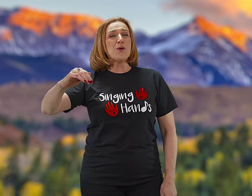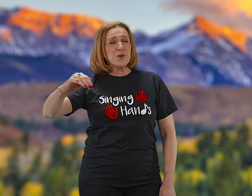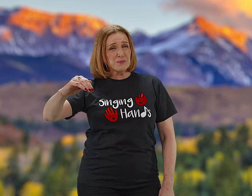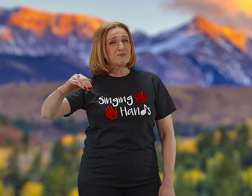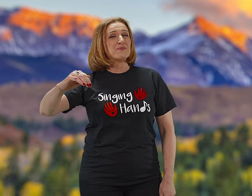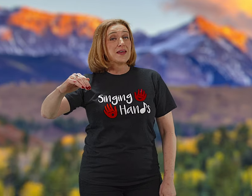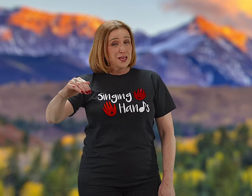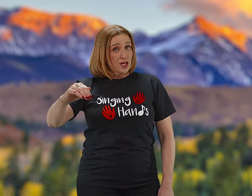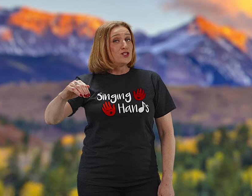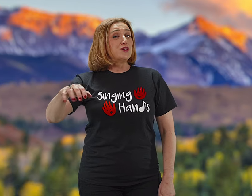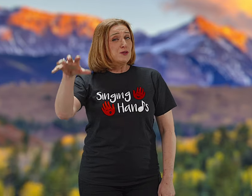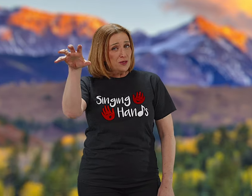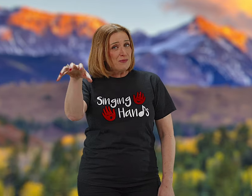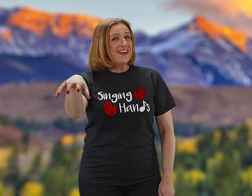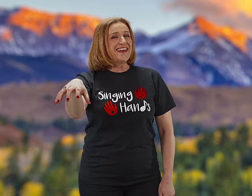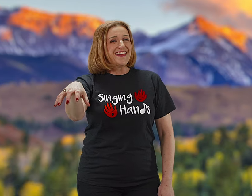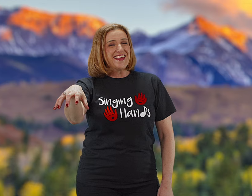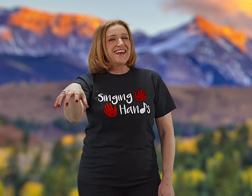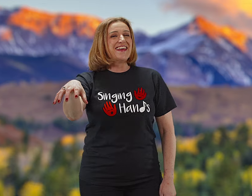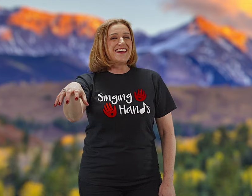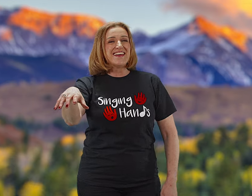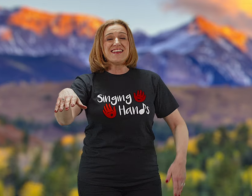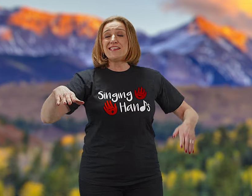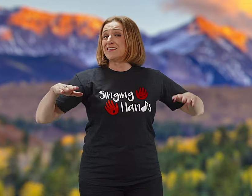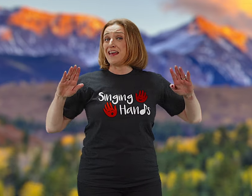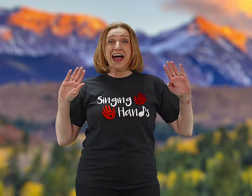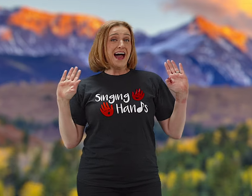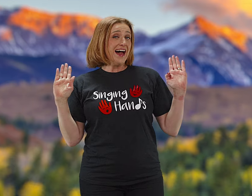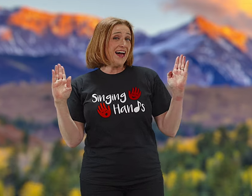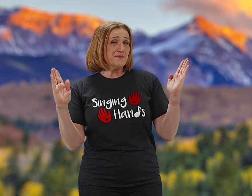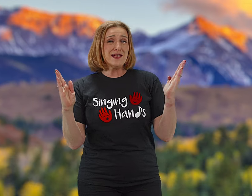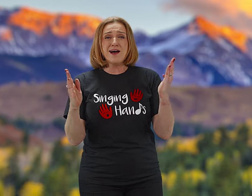to the place I belong,